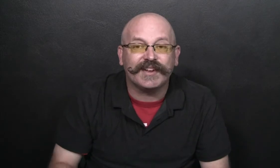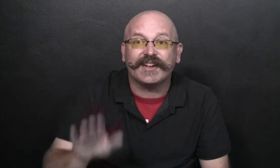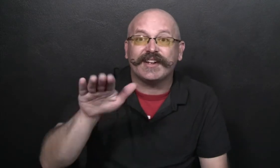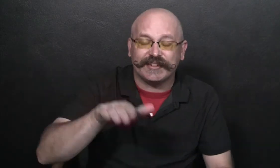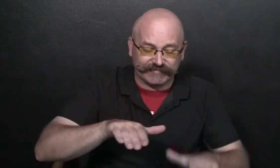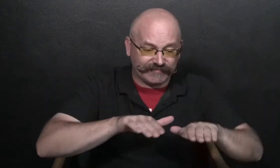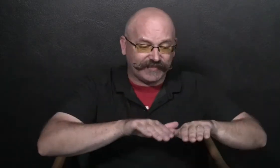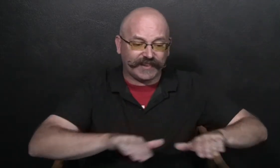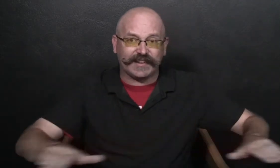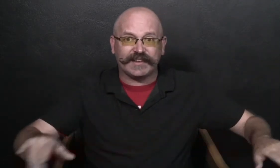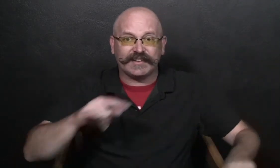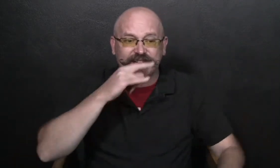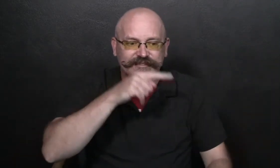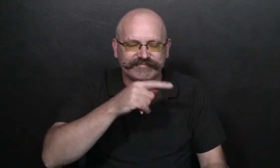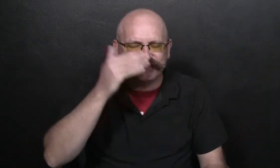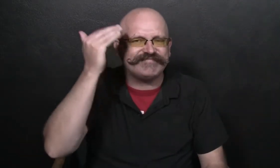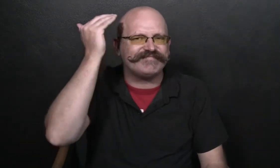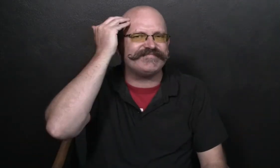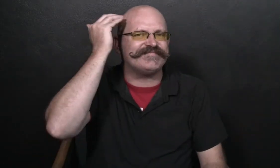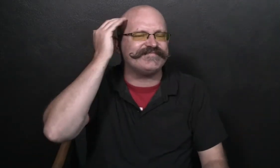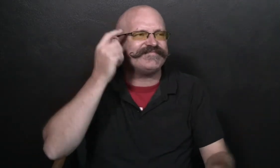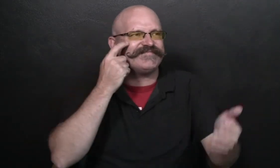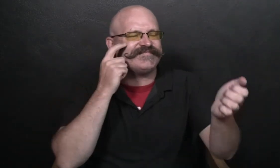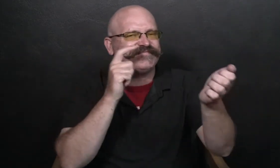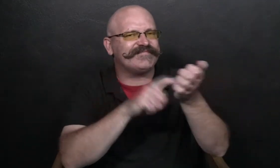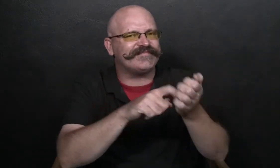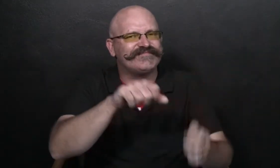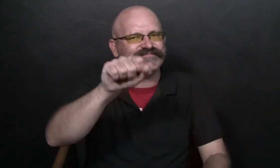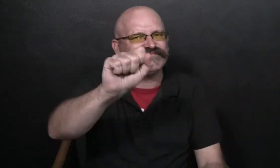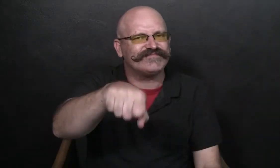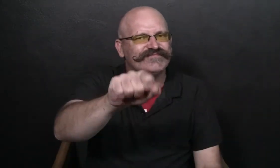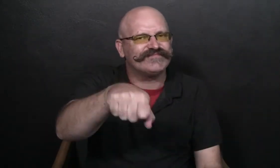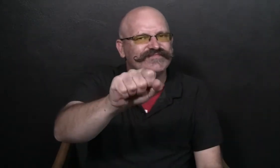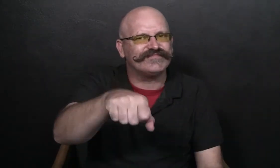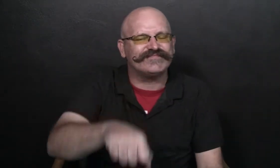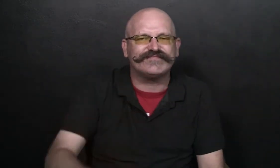Even though the kids were little, they knew things were happening.